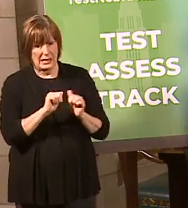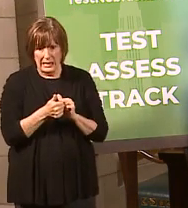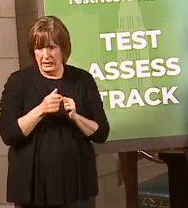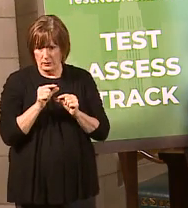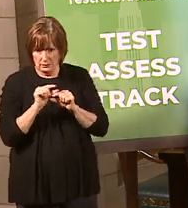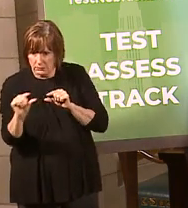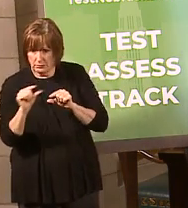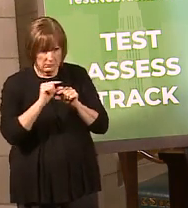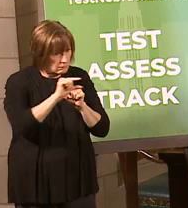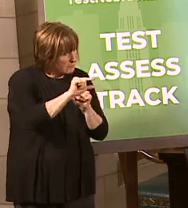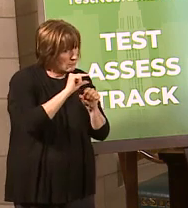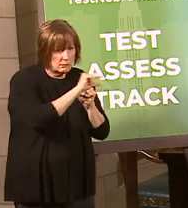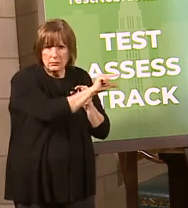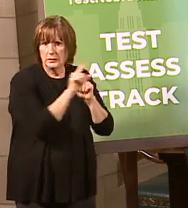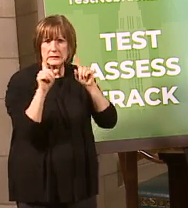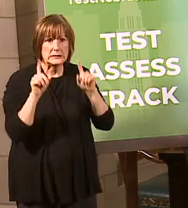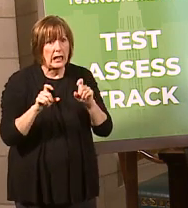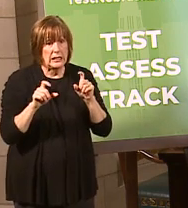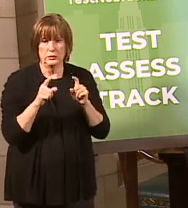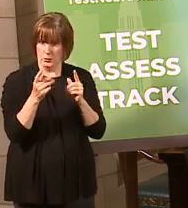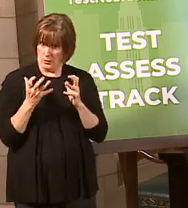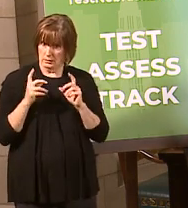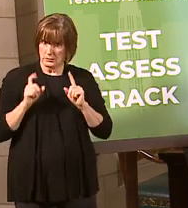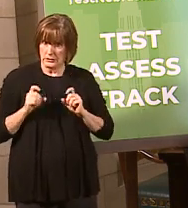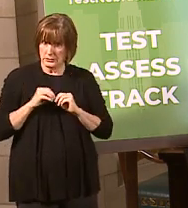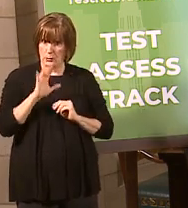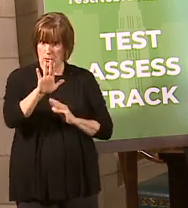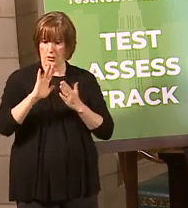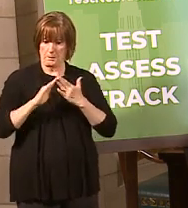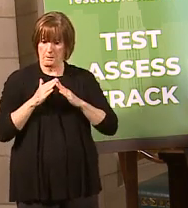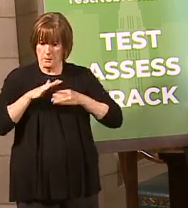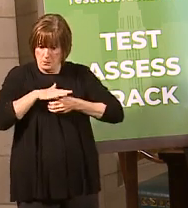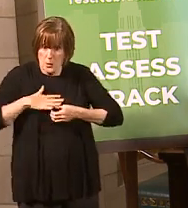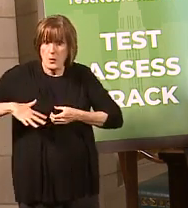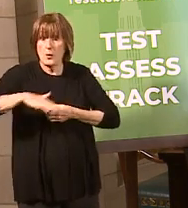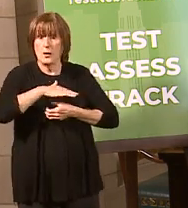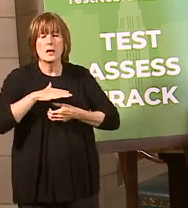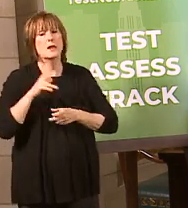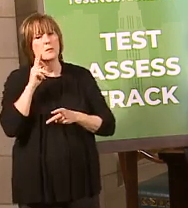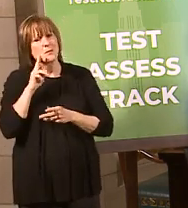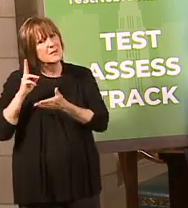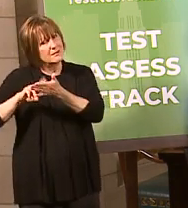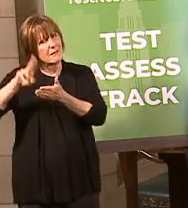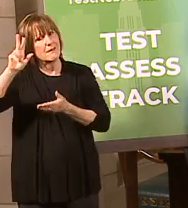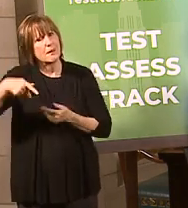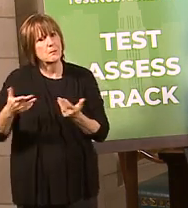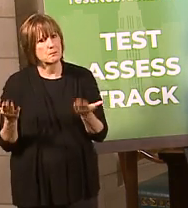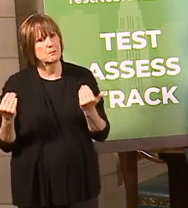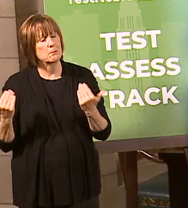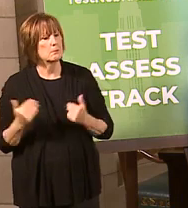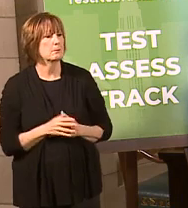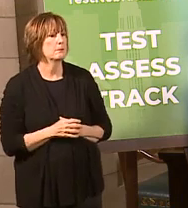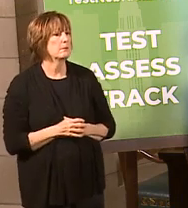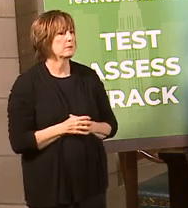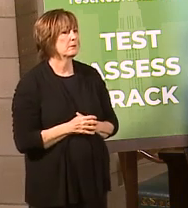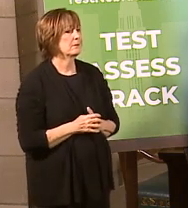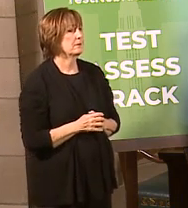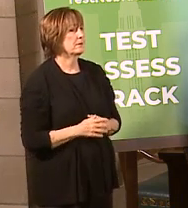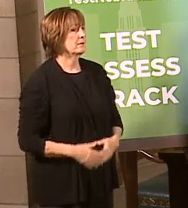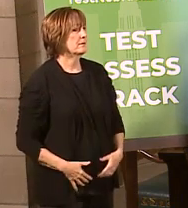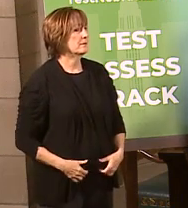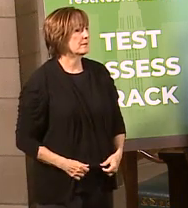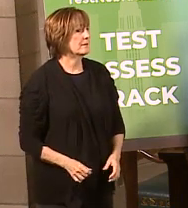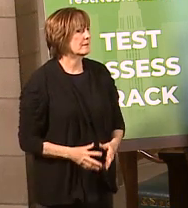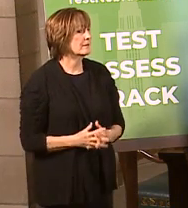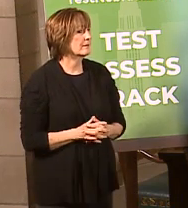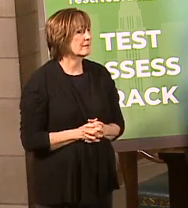testing resources. So if you want testing in your community, get people in your community to sign up for testnebraska.com. But you haven't mentioned where